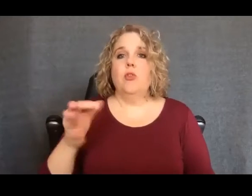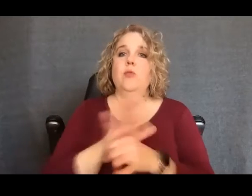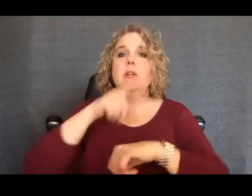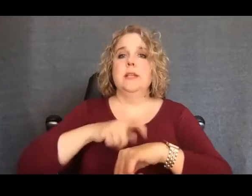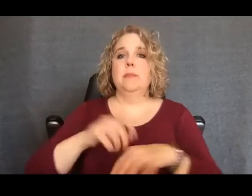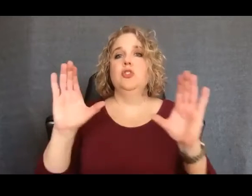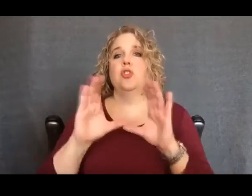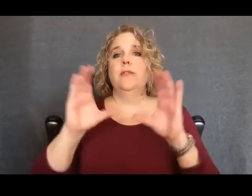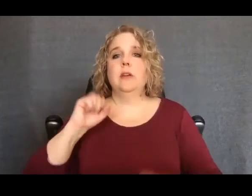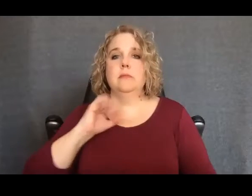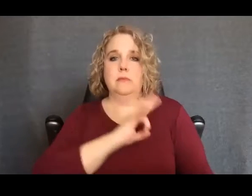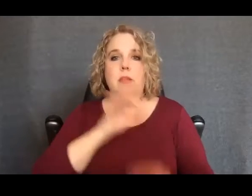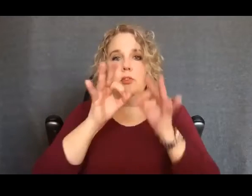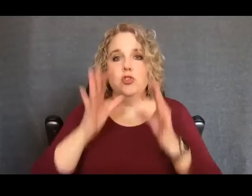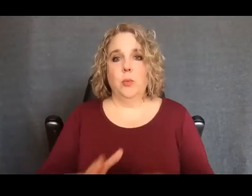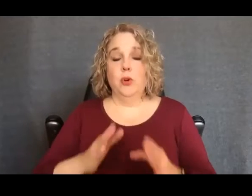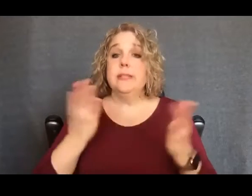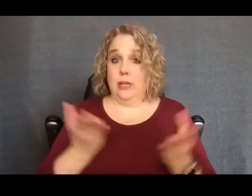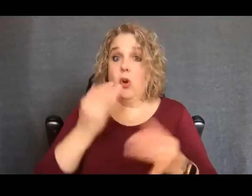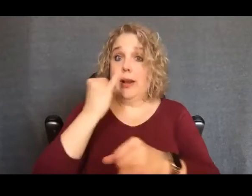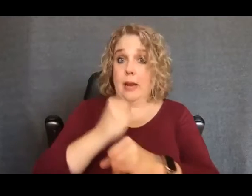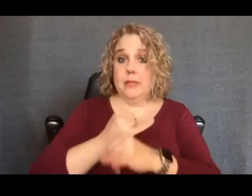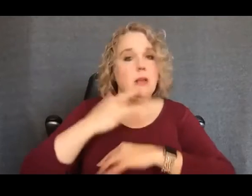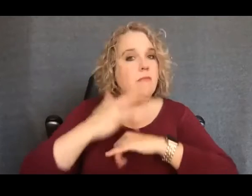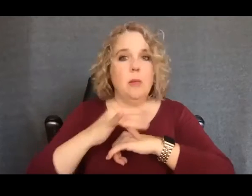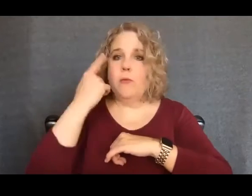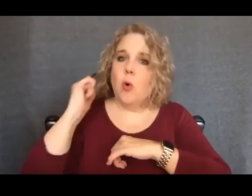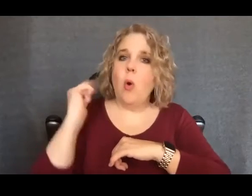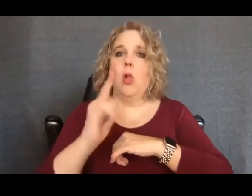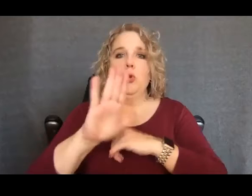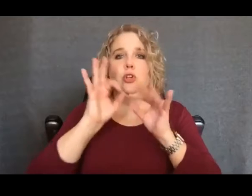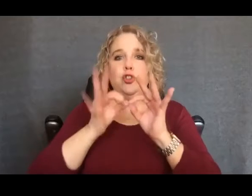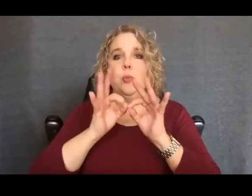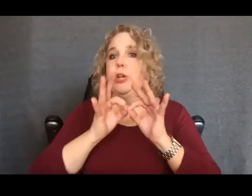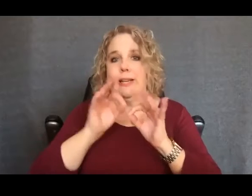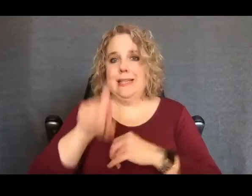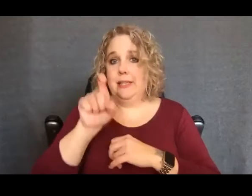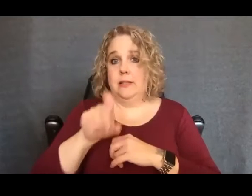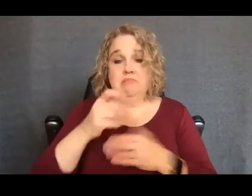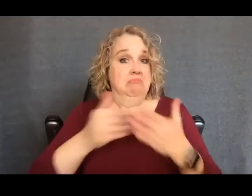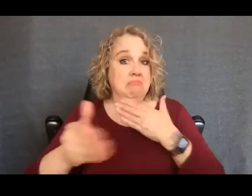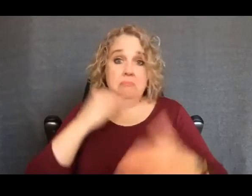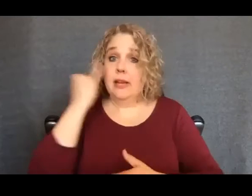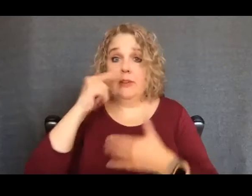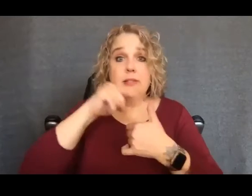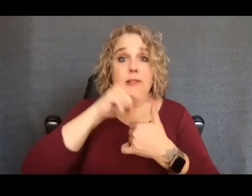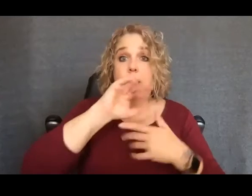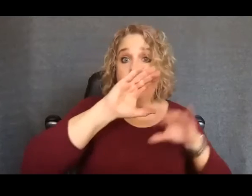staff interpreters on campus available for all your interpreting needs, whether it be classes, group projects,